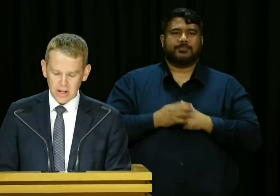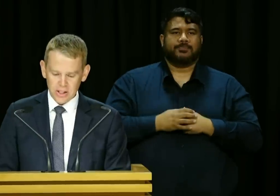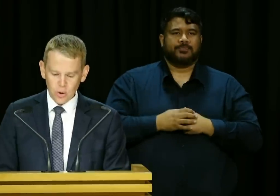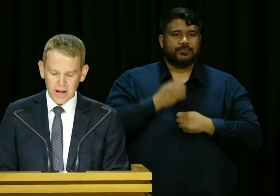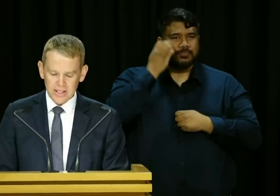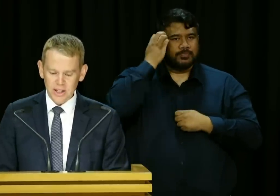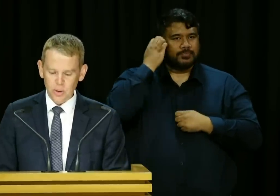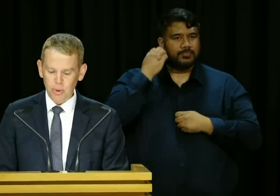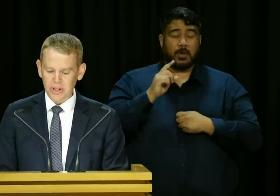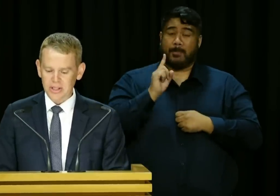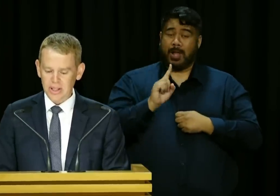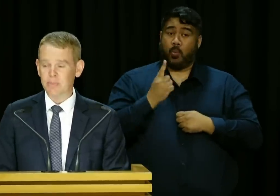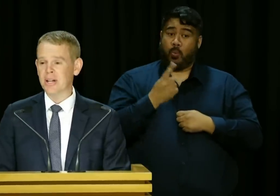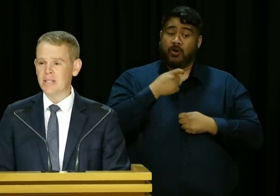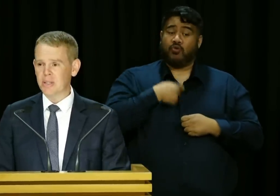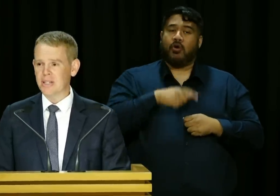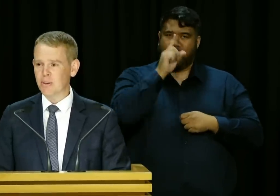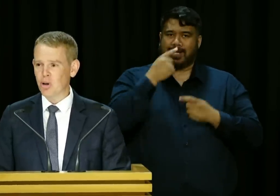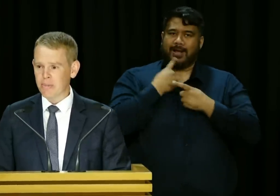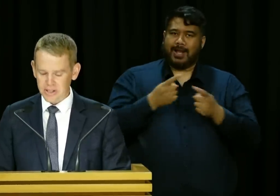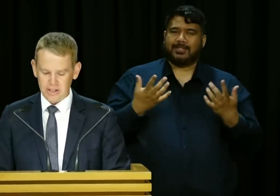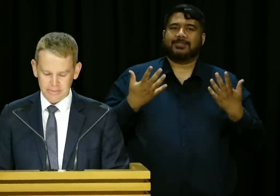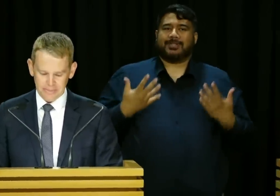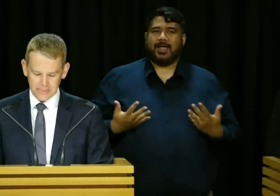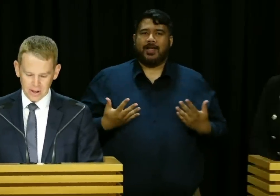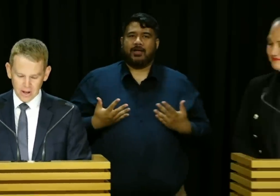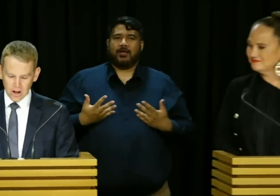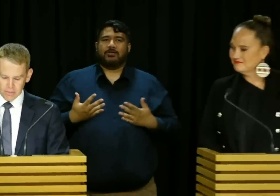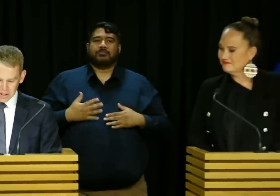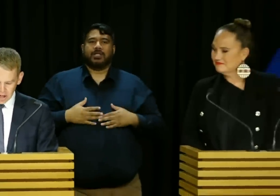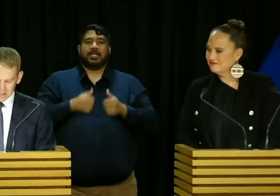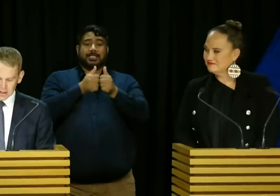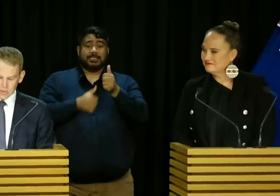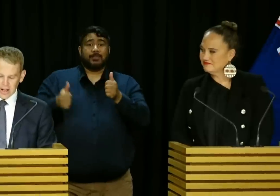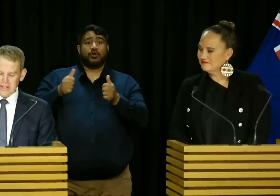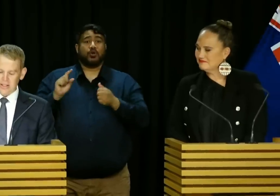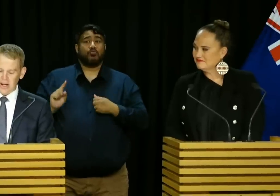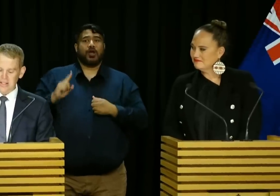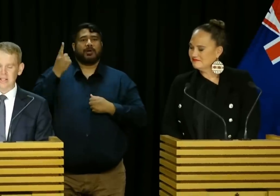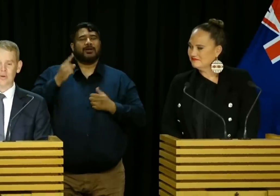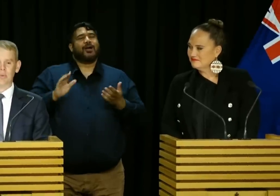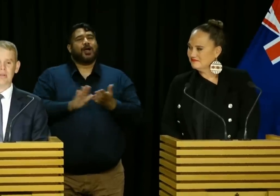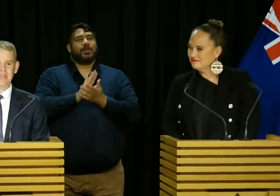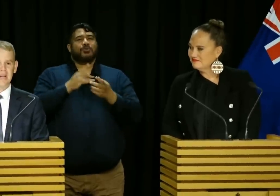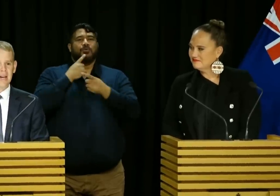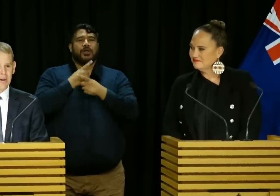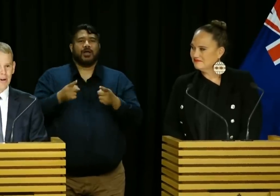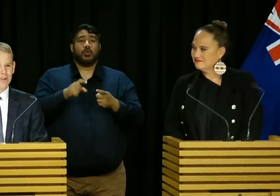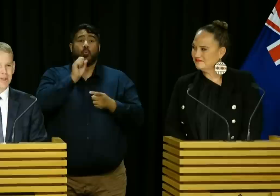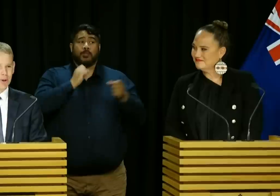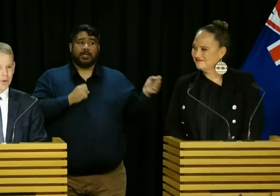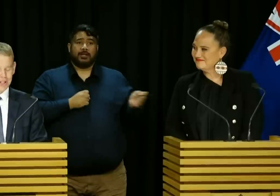announce is who I intend to appoint as my Deputy Prime Minister. I am delighted to announce that I intend to appoint